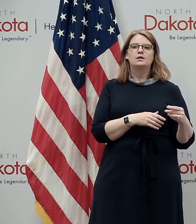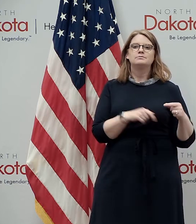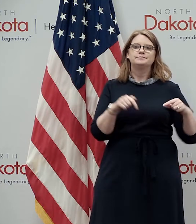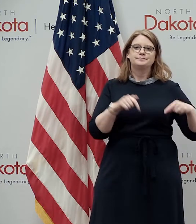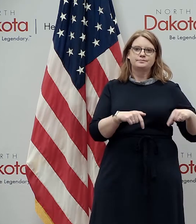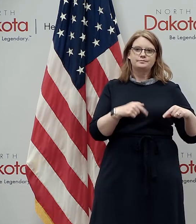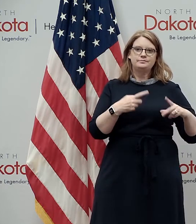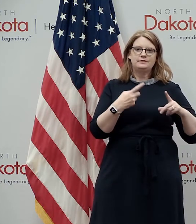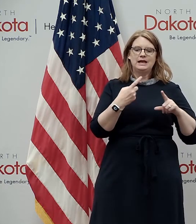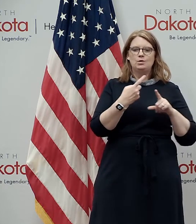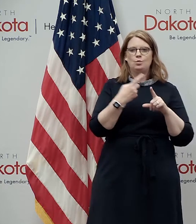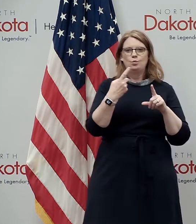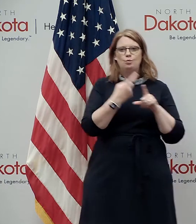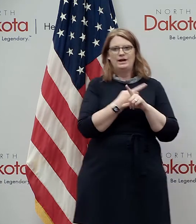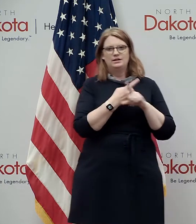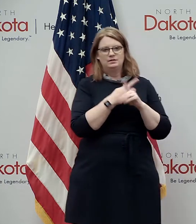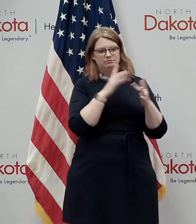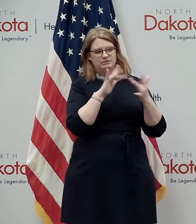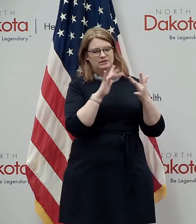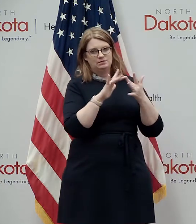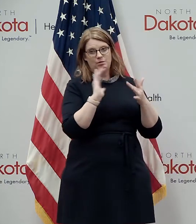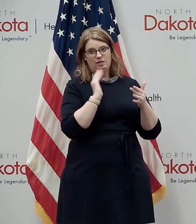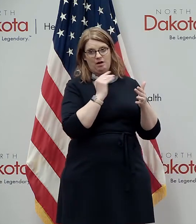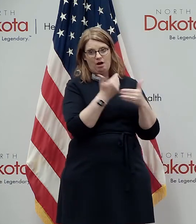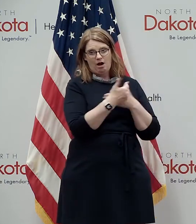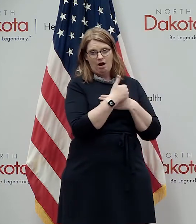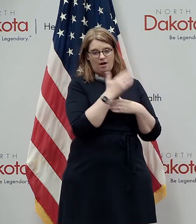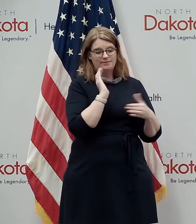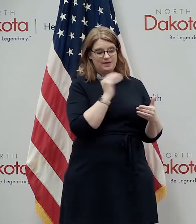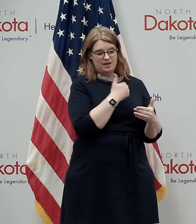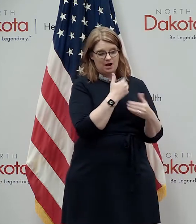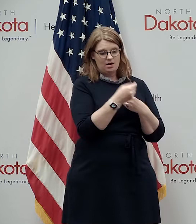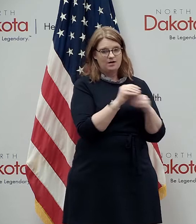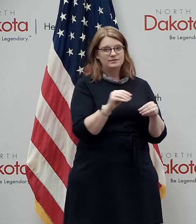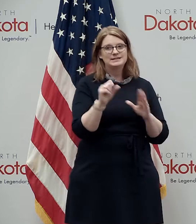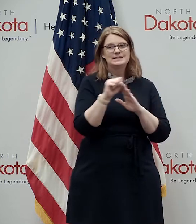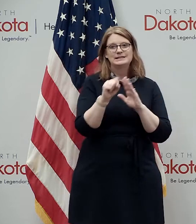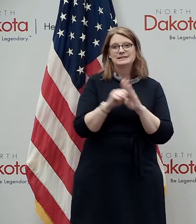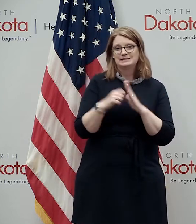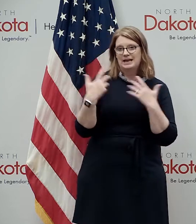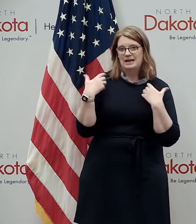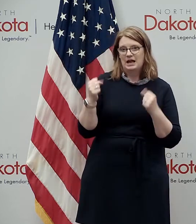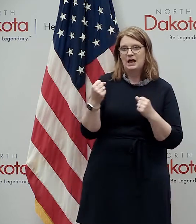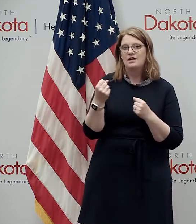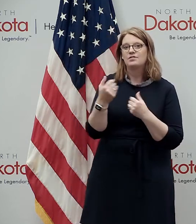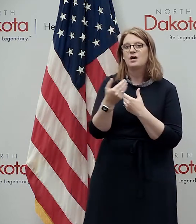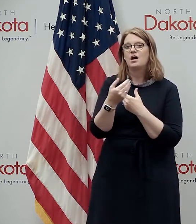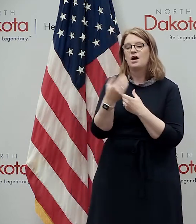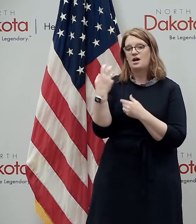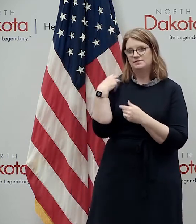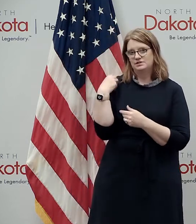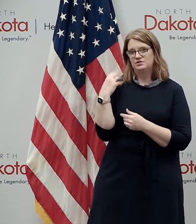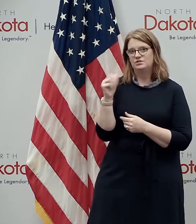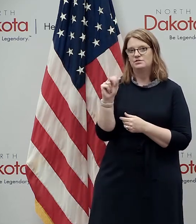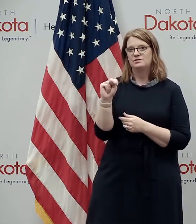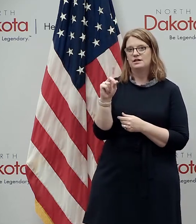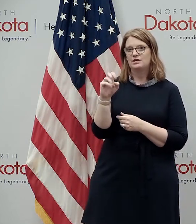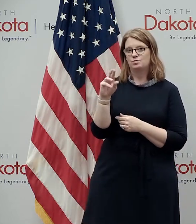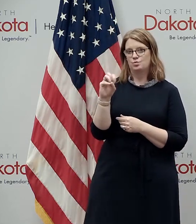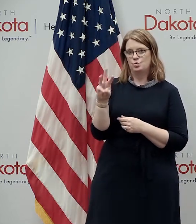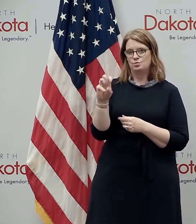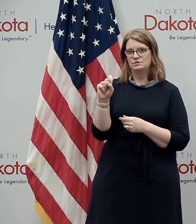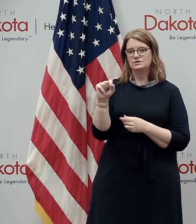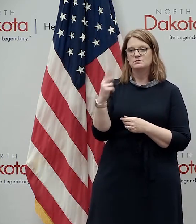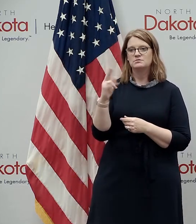he's in regular contact with our office and the state health officer andrew stahl tammy miller in our office uh the uh